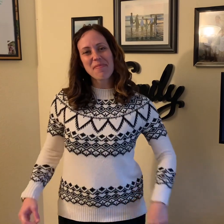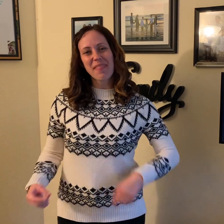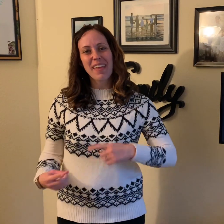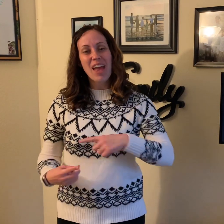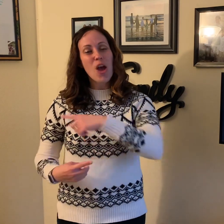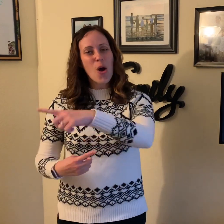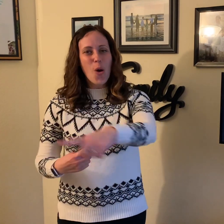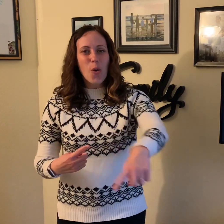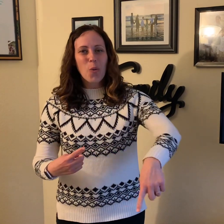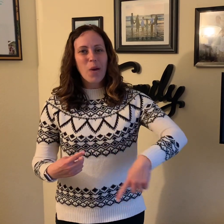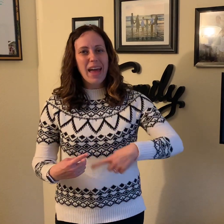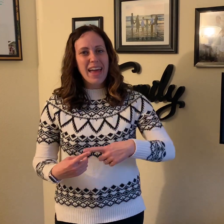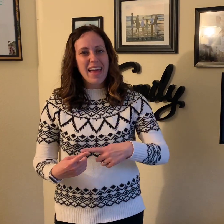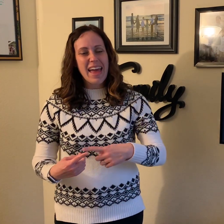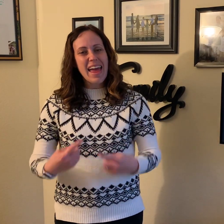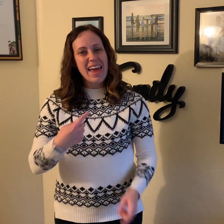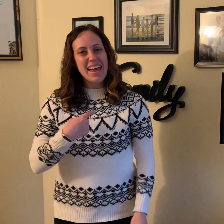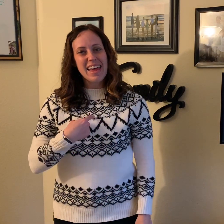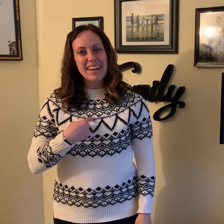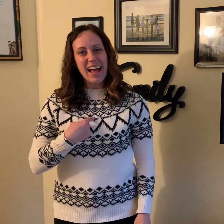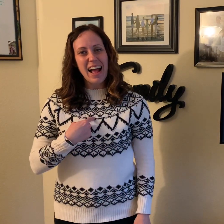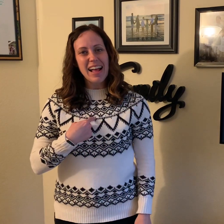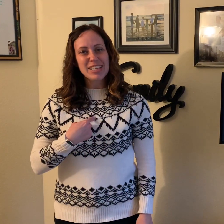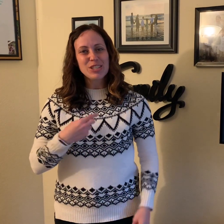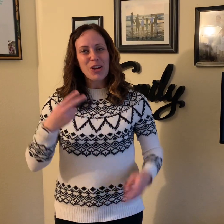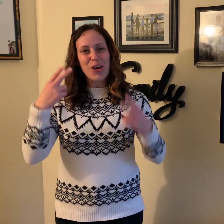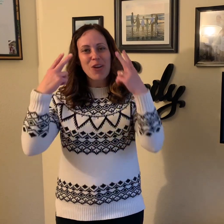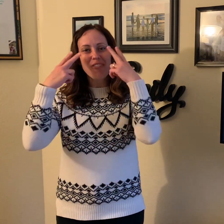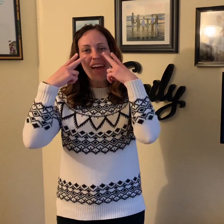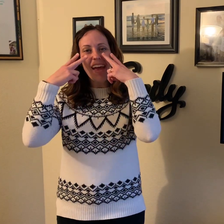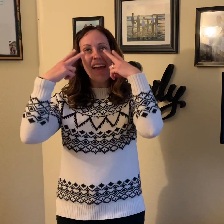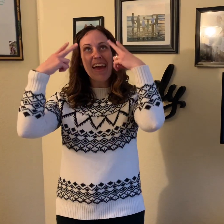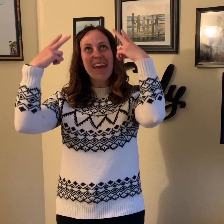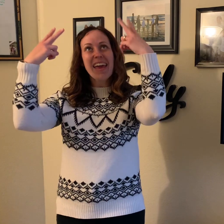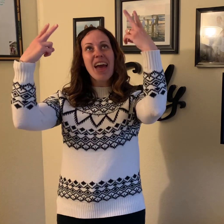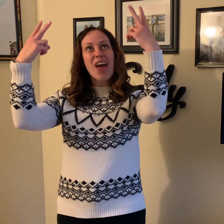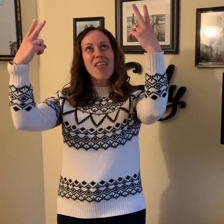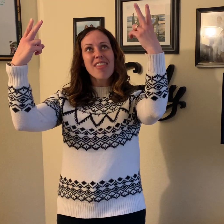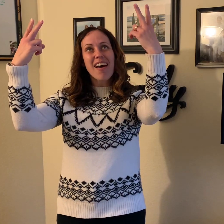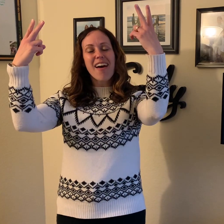When I Survey the